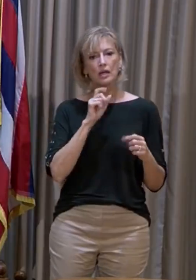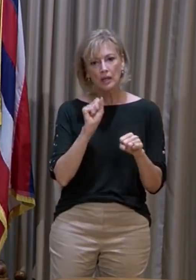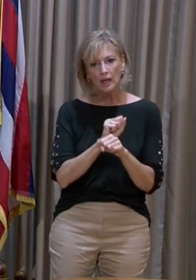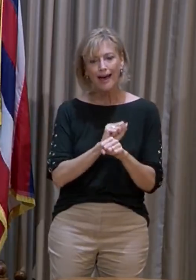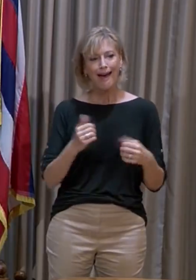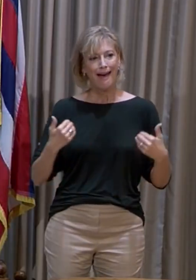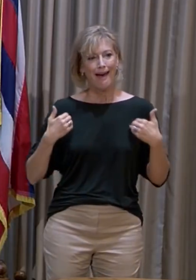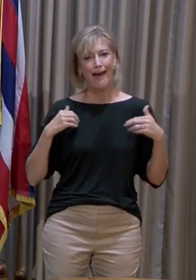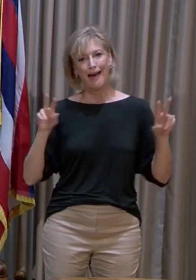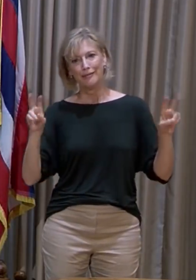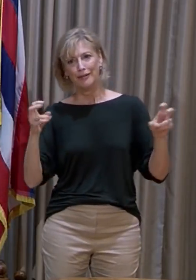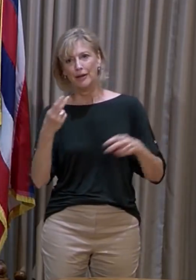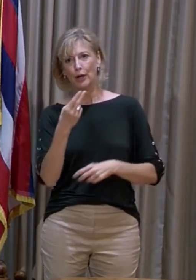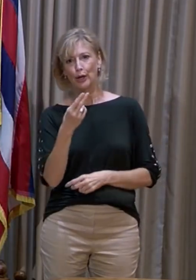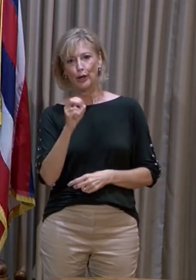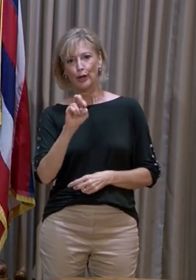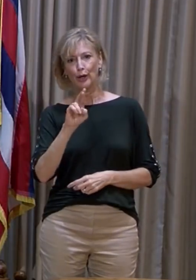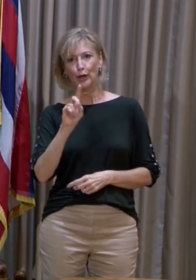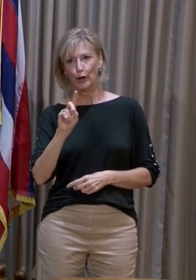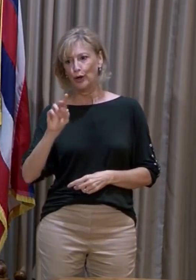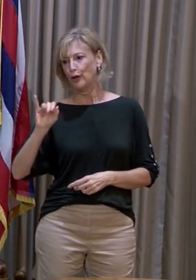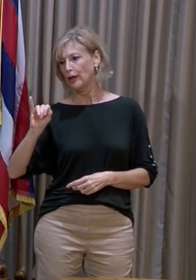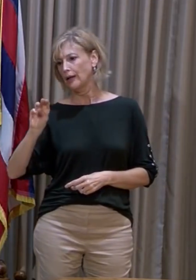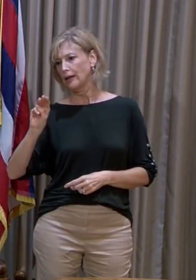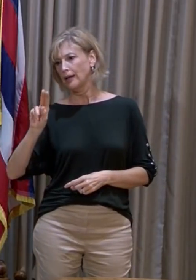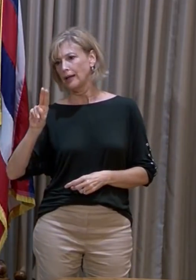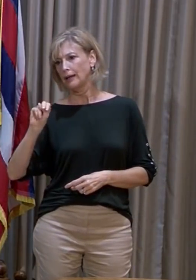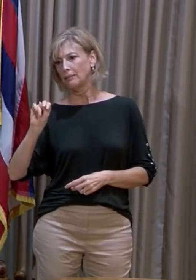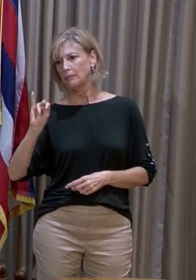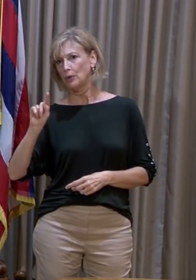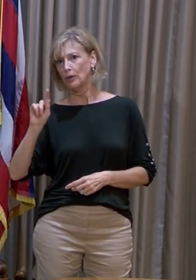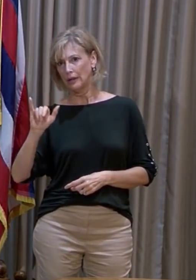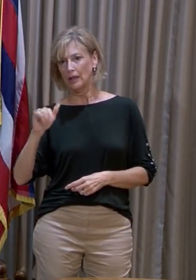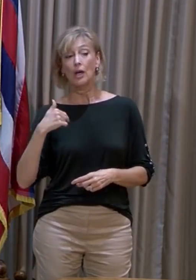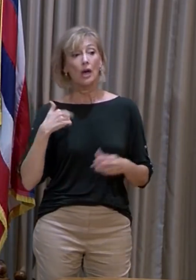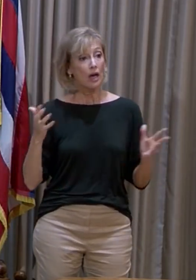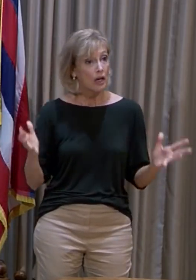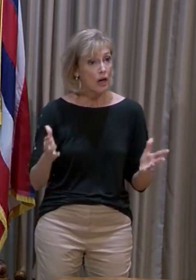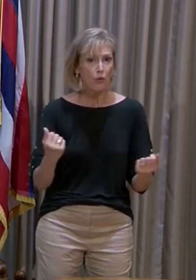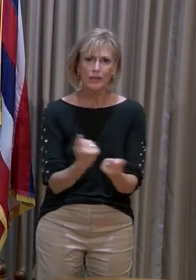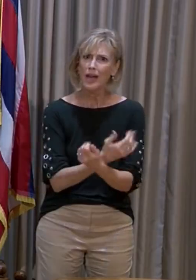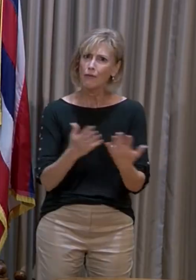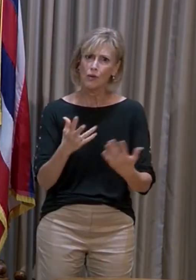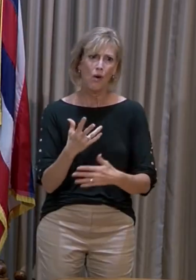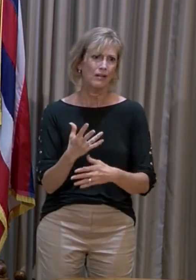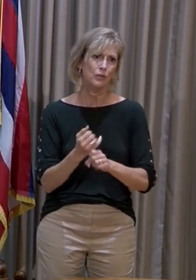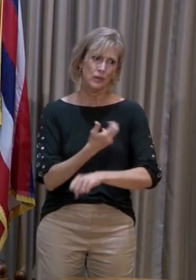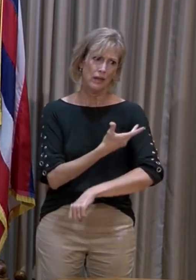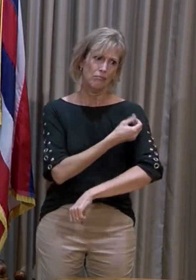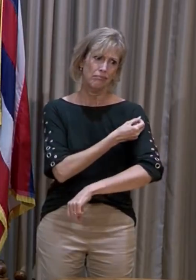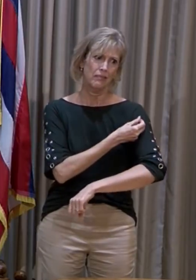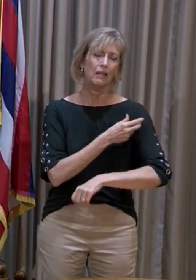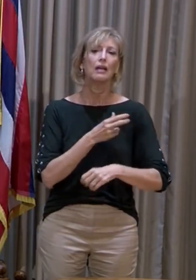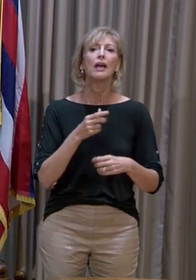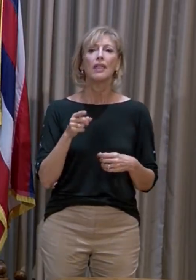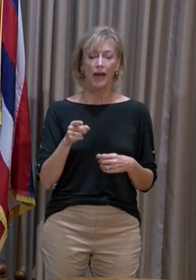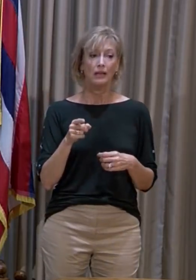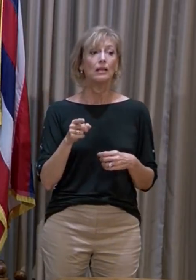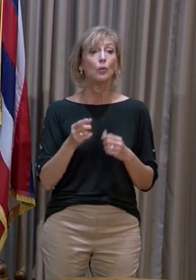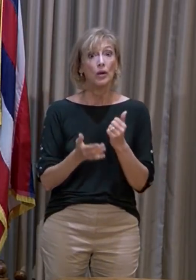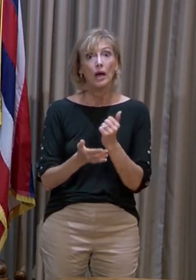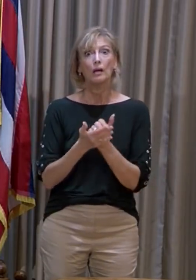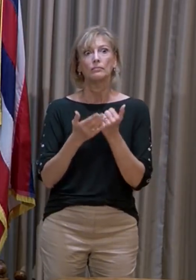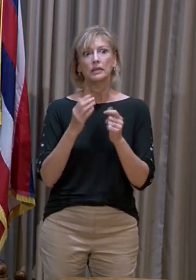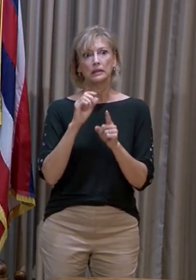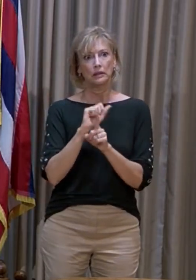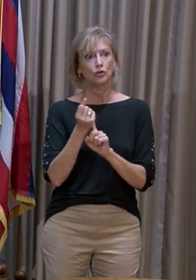You know, we continue to encourage everybody to get vaccinated because that's the best way to get out of the current situation.